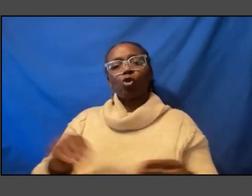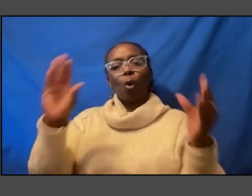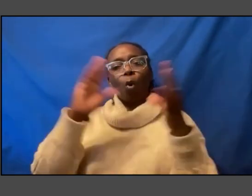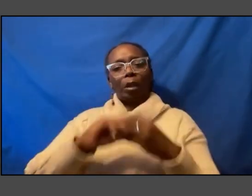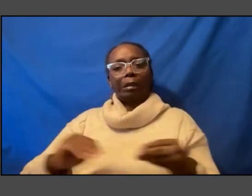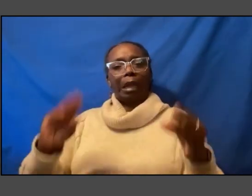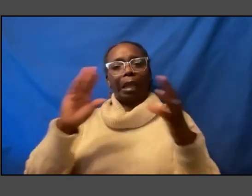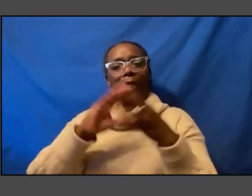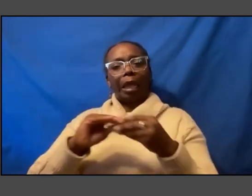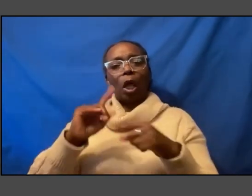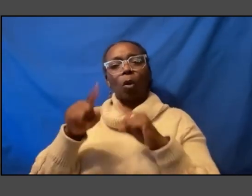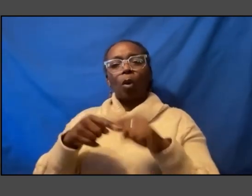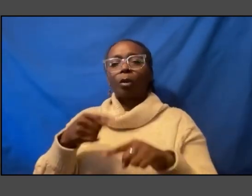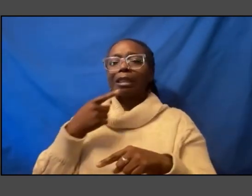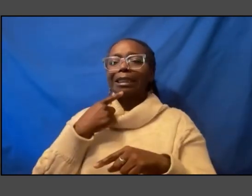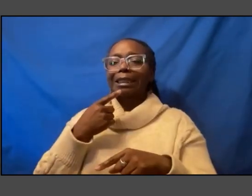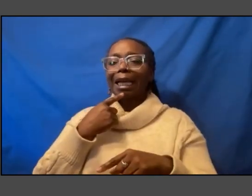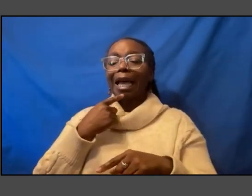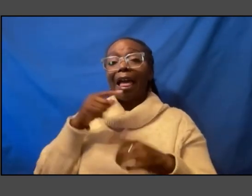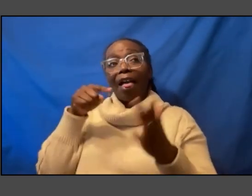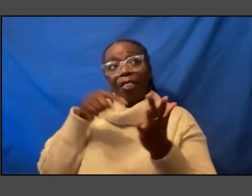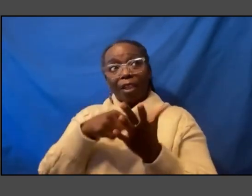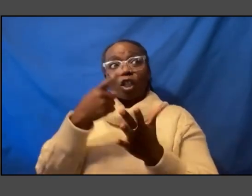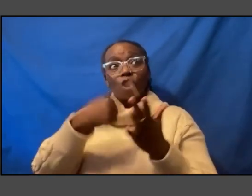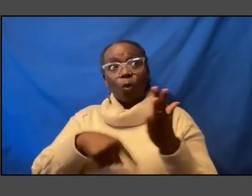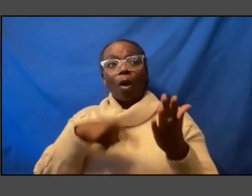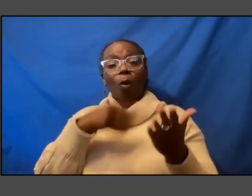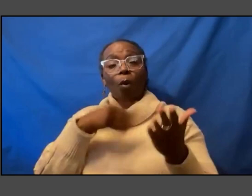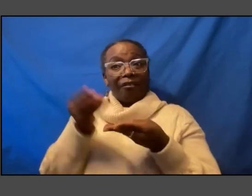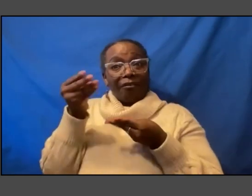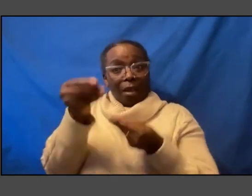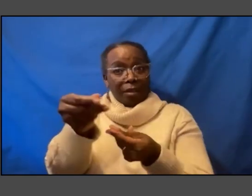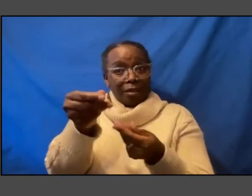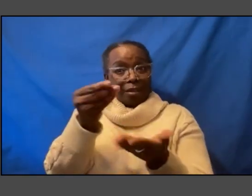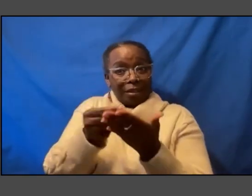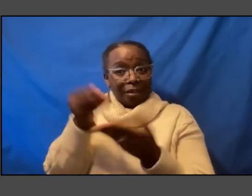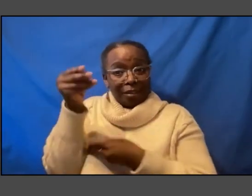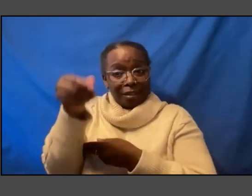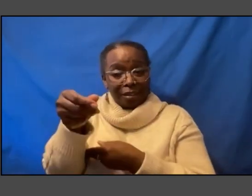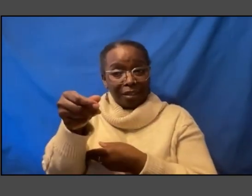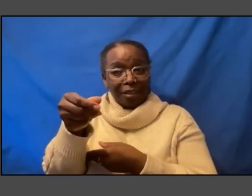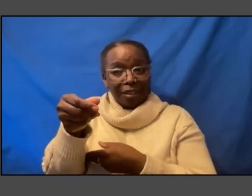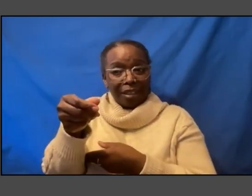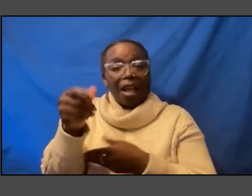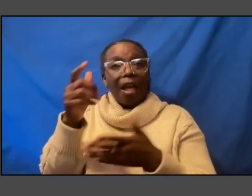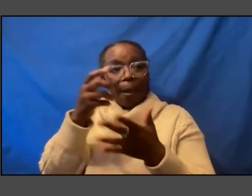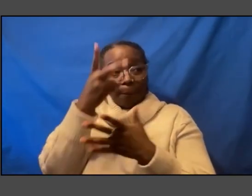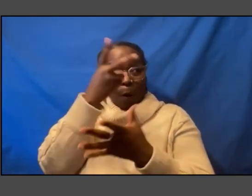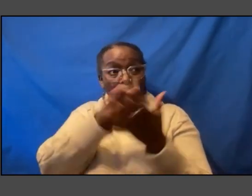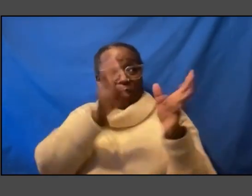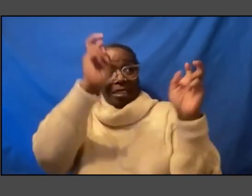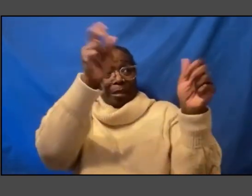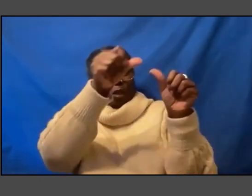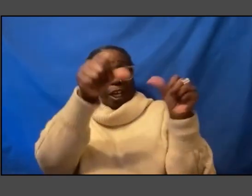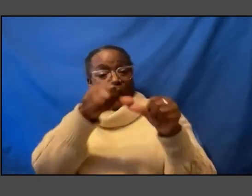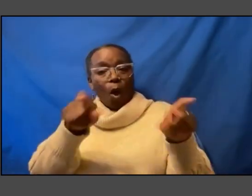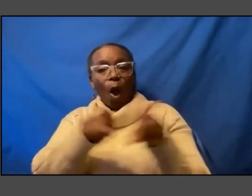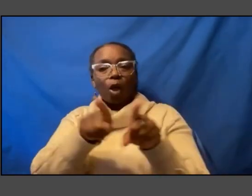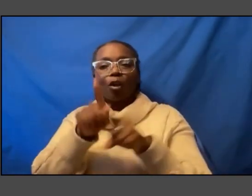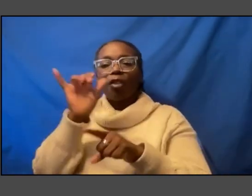this is what we fund and this is the both the subject area but also this is the work that we fund so the mellon